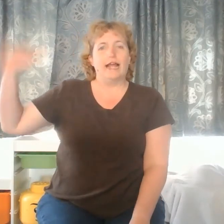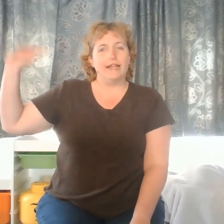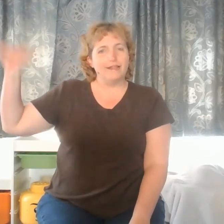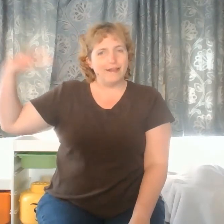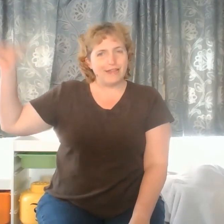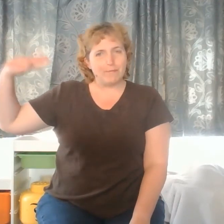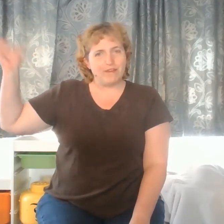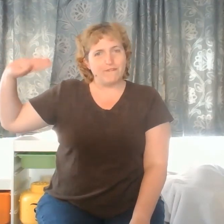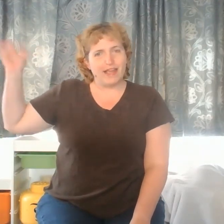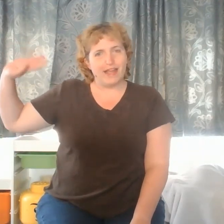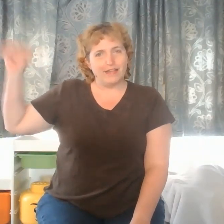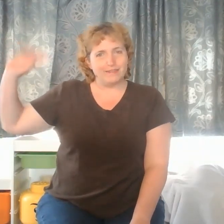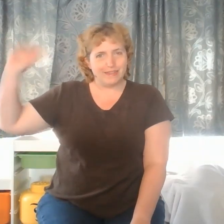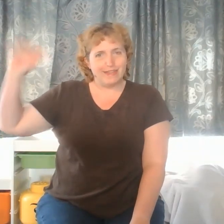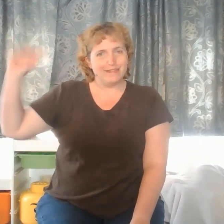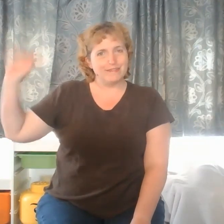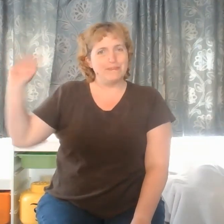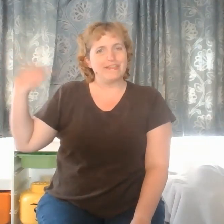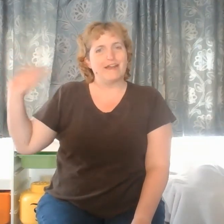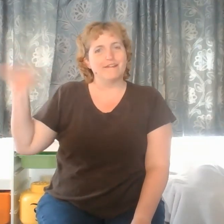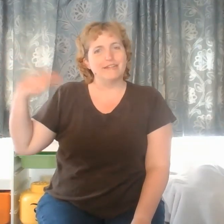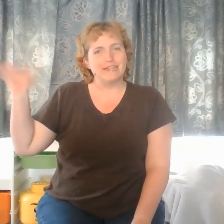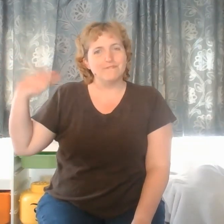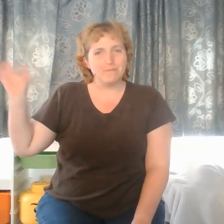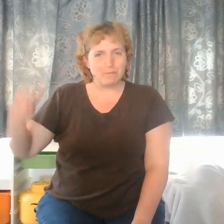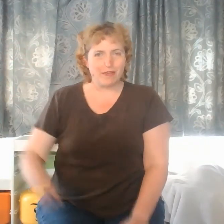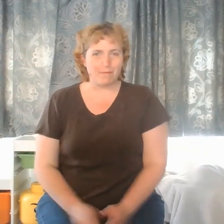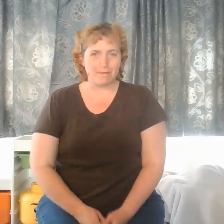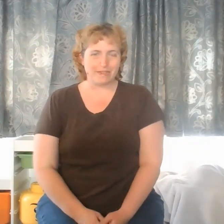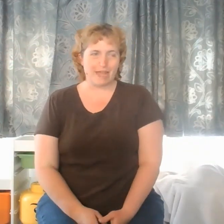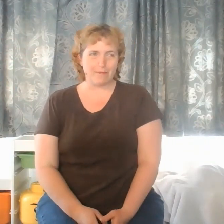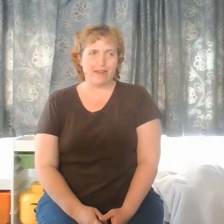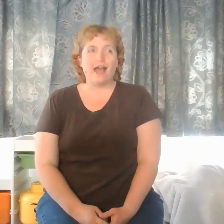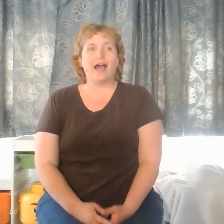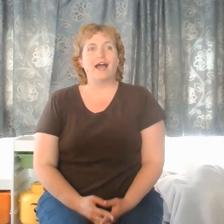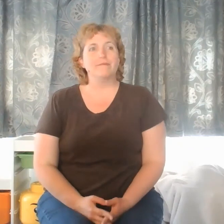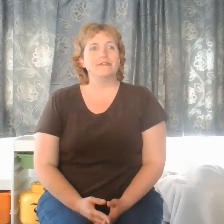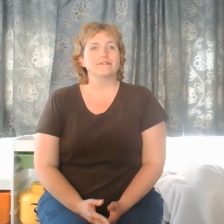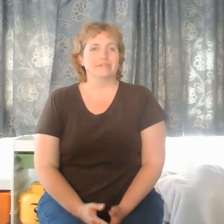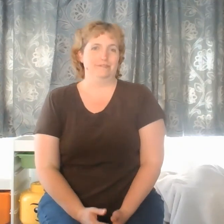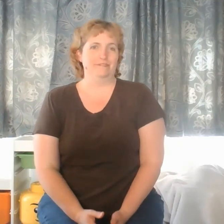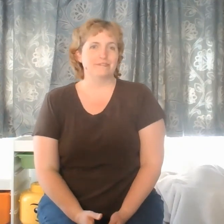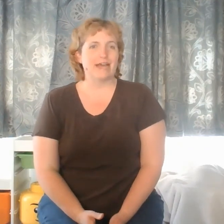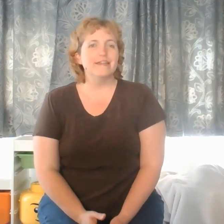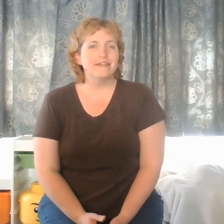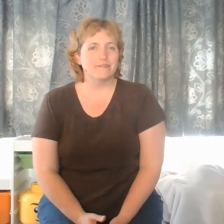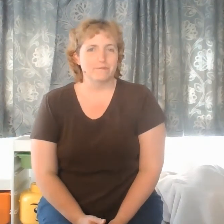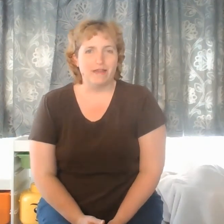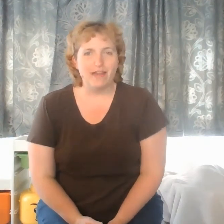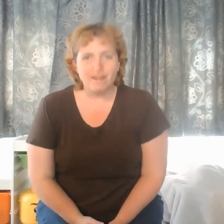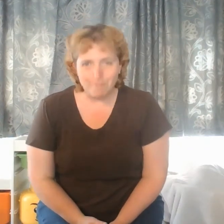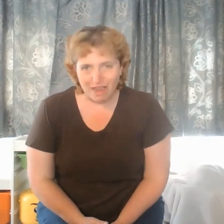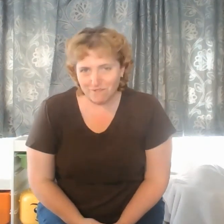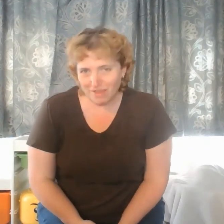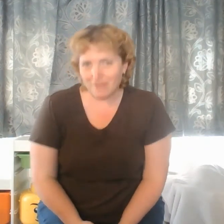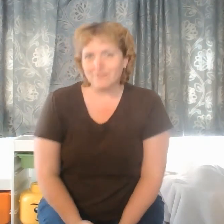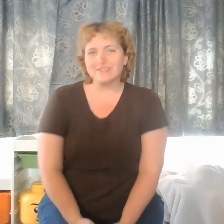Hello library friends! This is Miss Carol again from the Puyallup Public Library. I'm here to introduce another one of my favorite